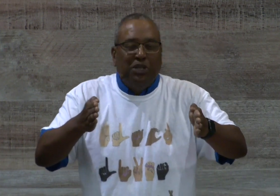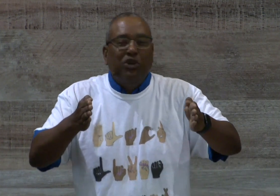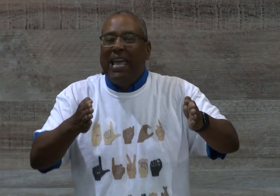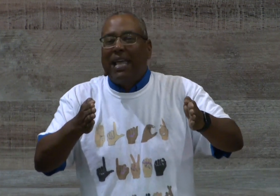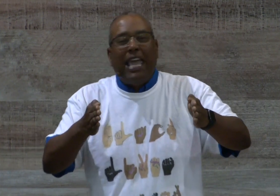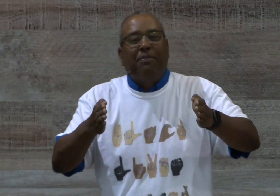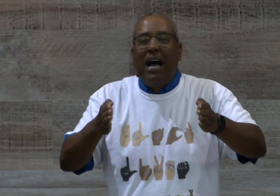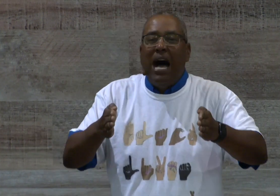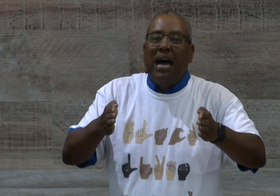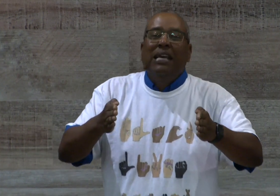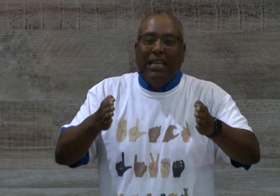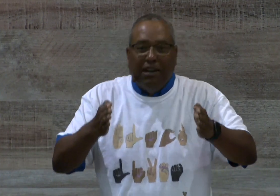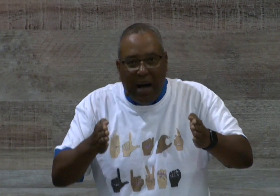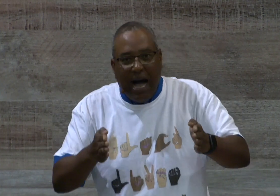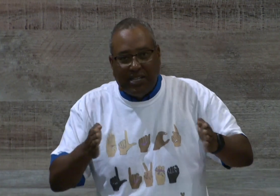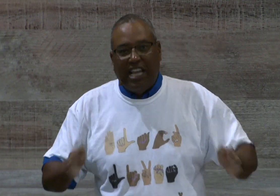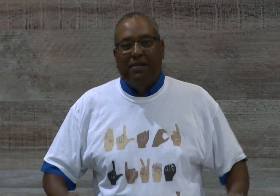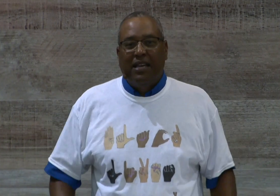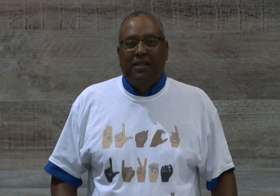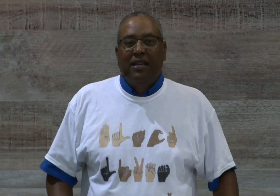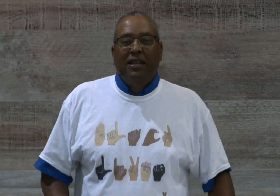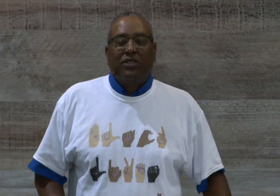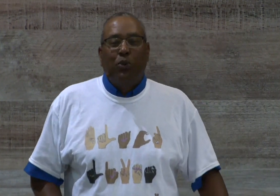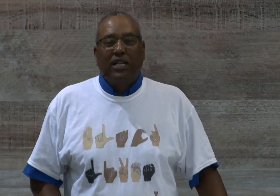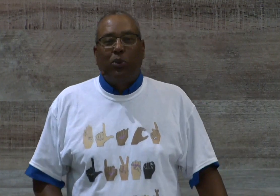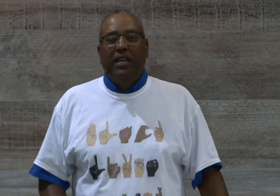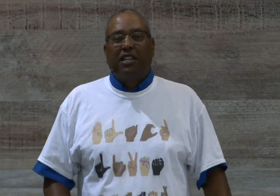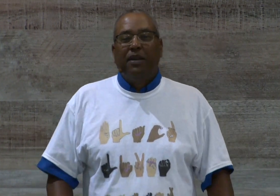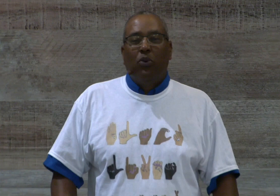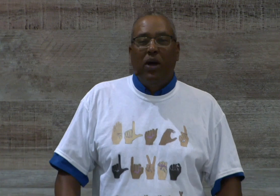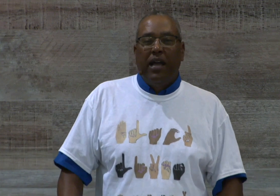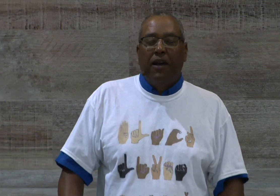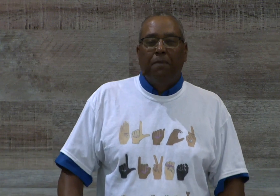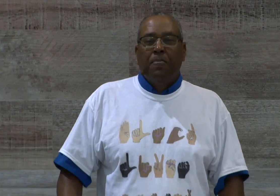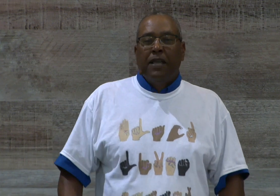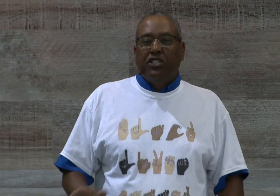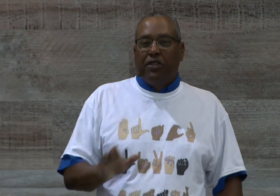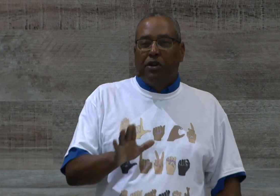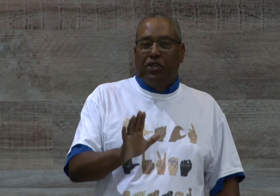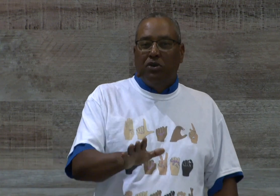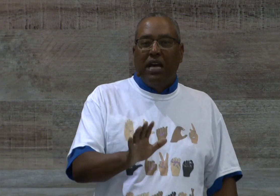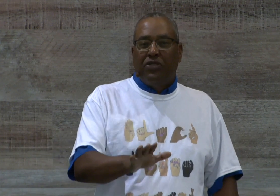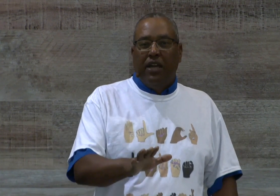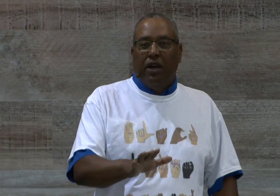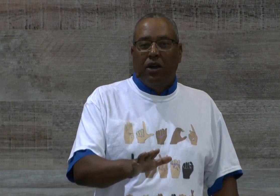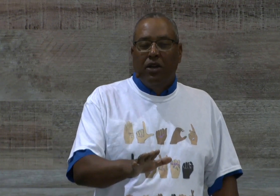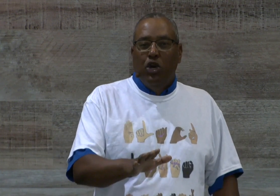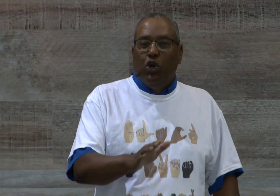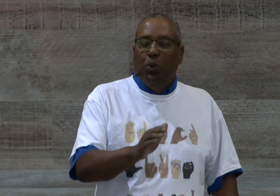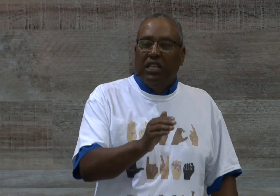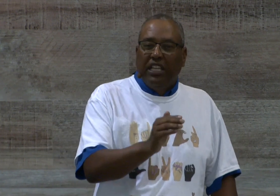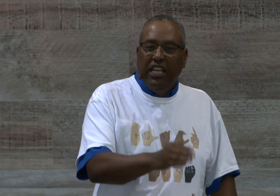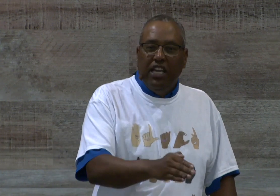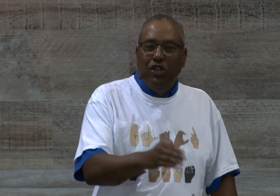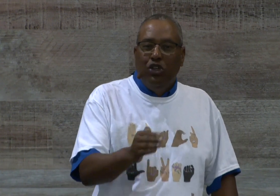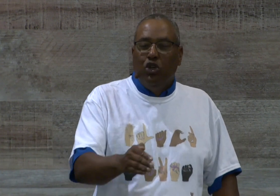you can't keep God in a box, amen? So, that's what we have to be aware, because there are those out there who would lead you